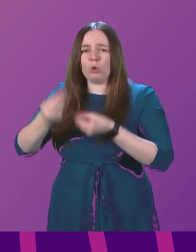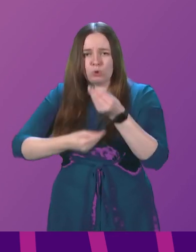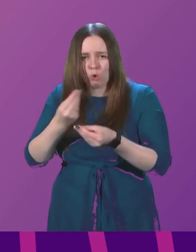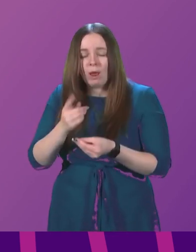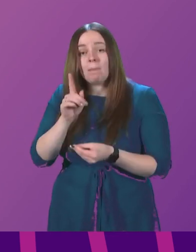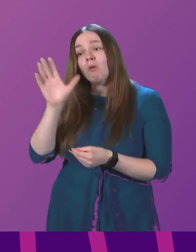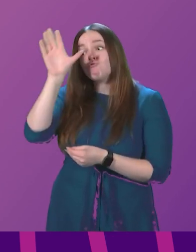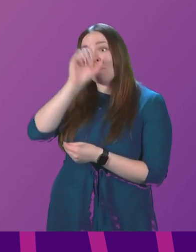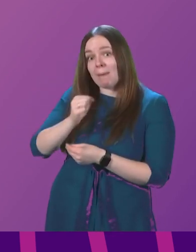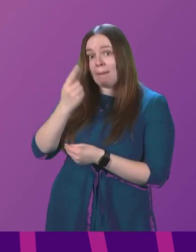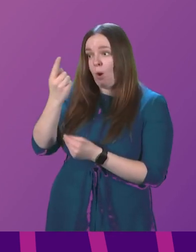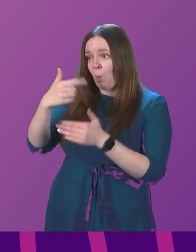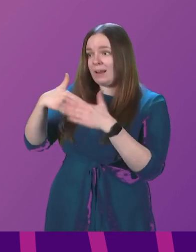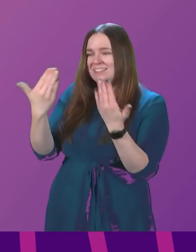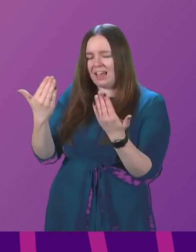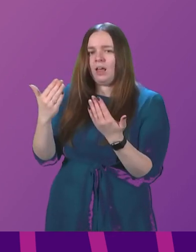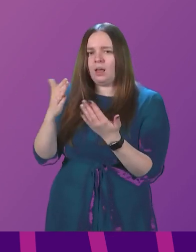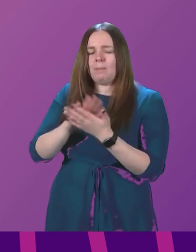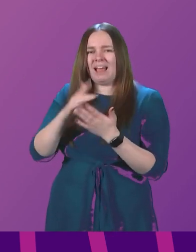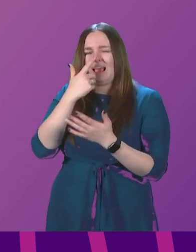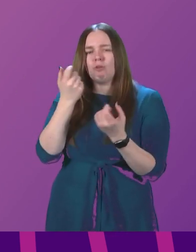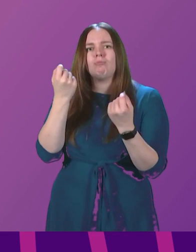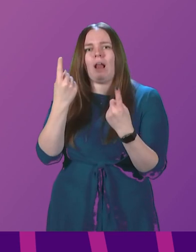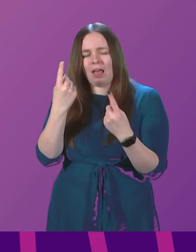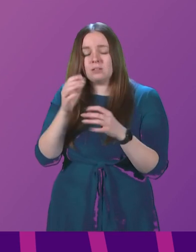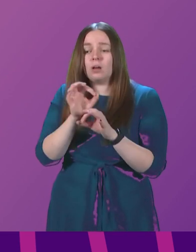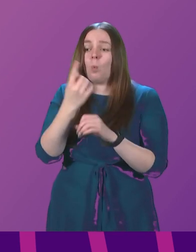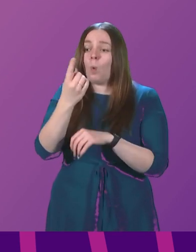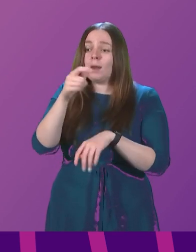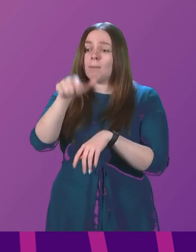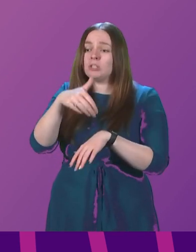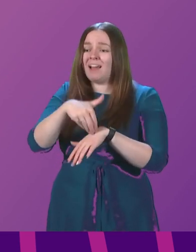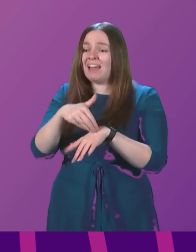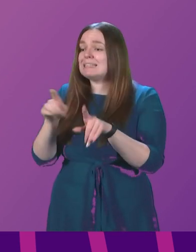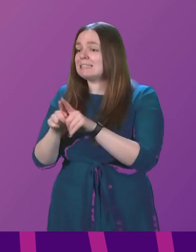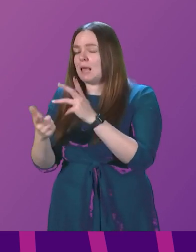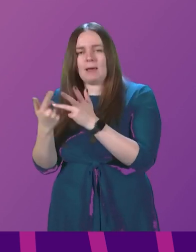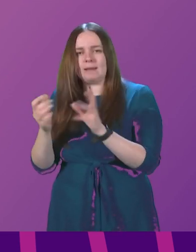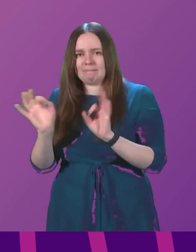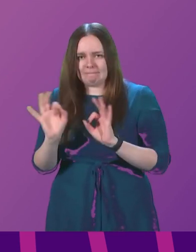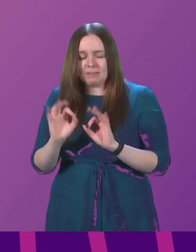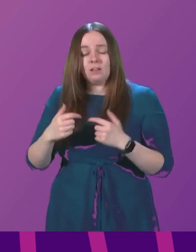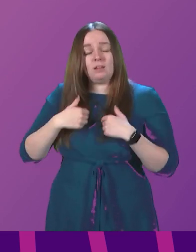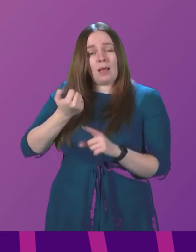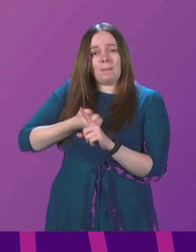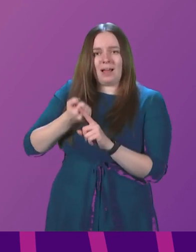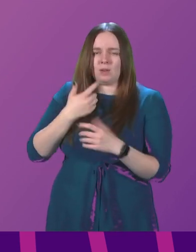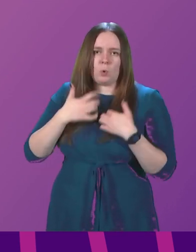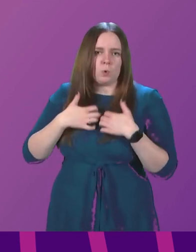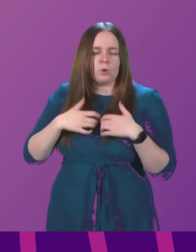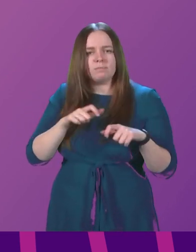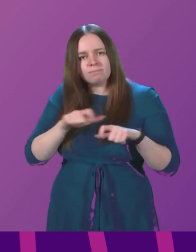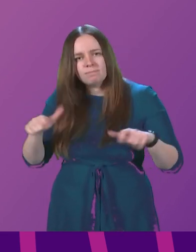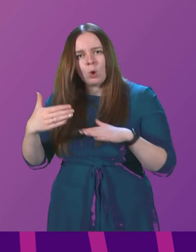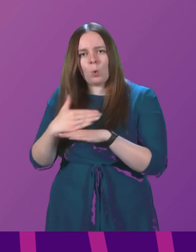Holocaust can be a gateway to realising that no one person affected by it was the same. As ambassadors, we look forward to continuing our work to ensure that the